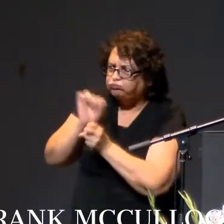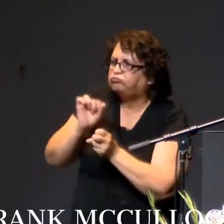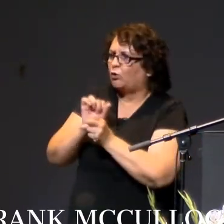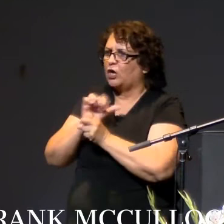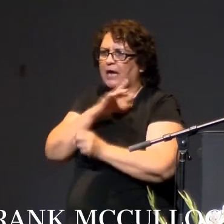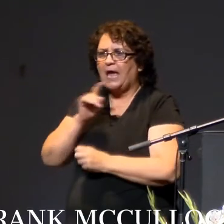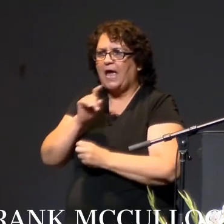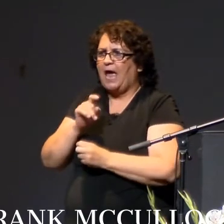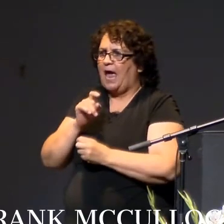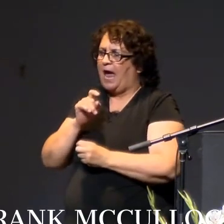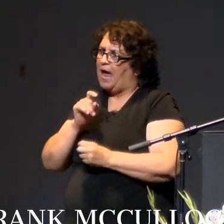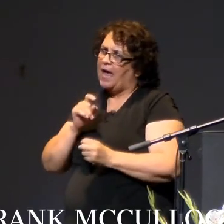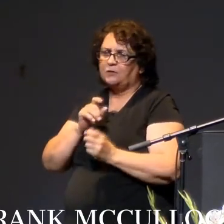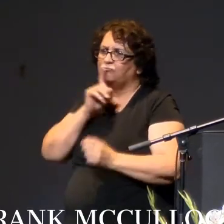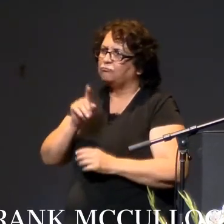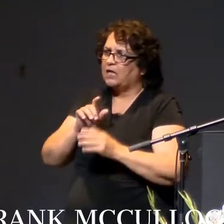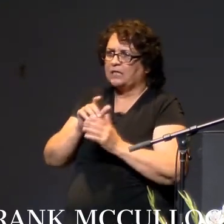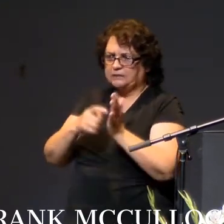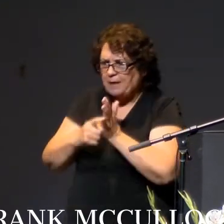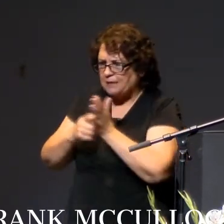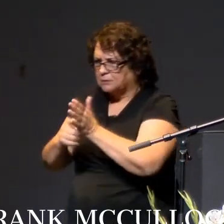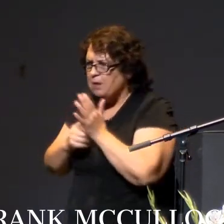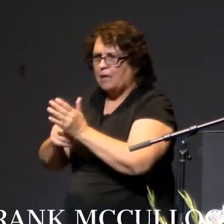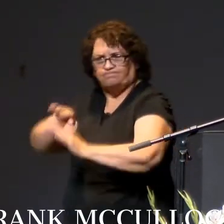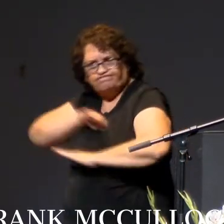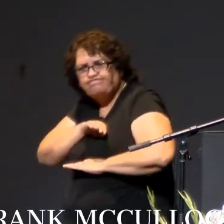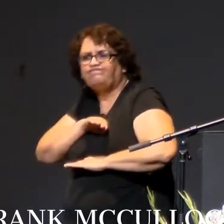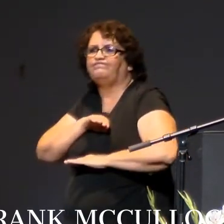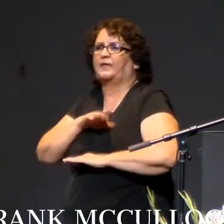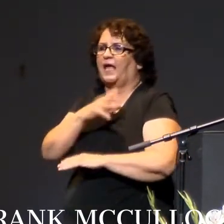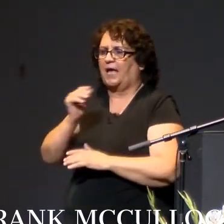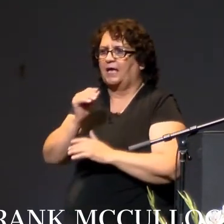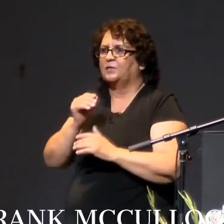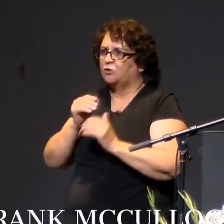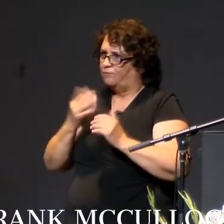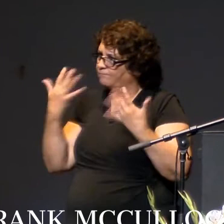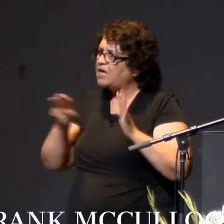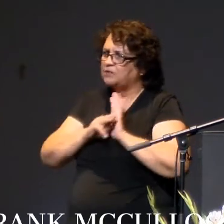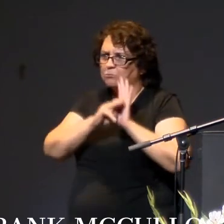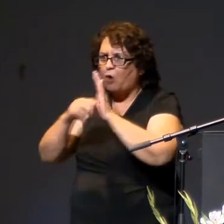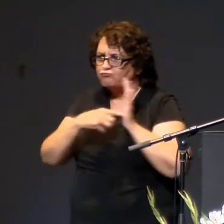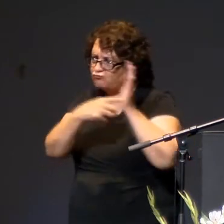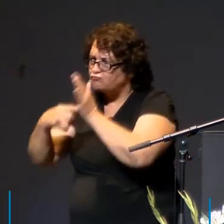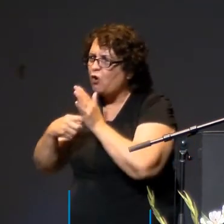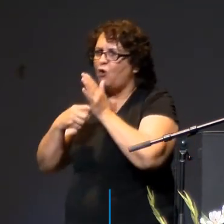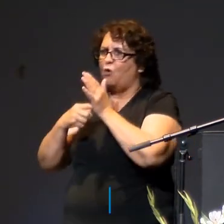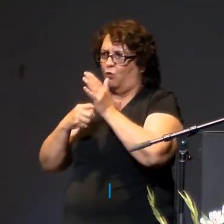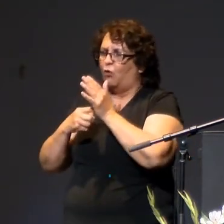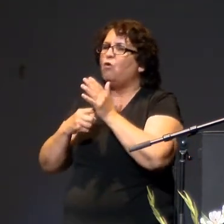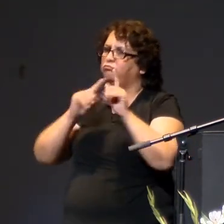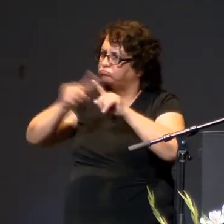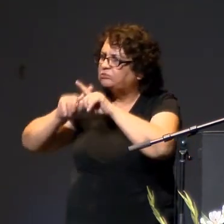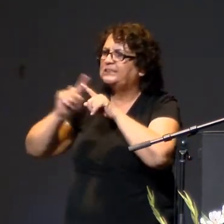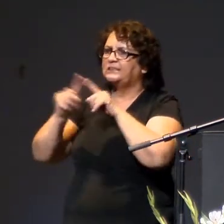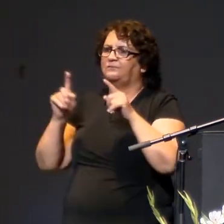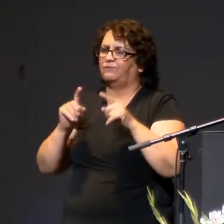varied and rigorous demands, and you have modeled determination, liveliness, and tenacity. And for these